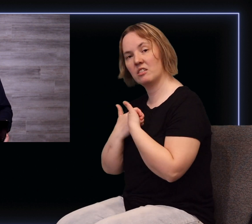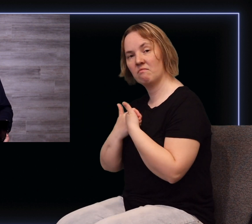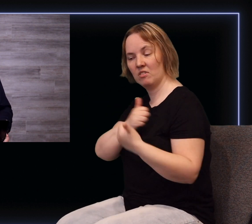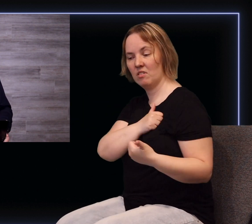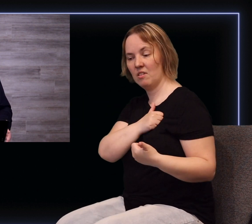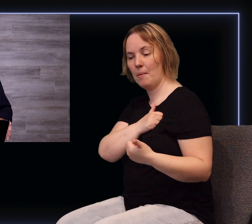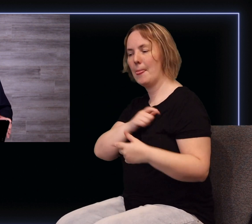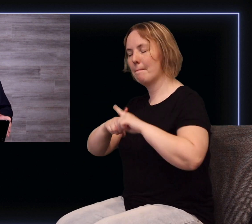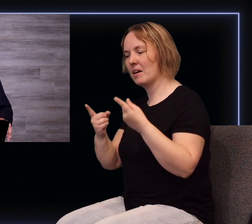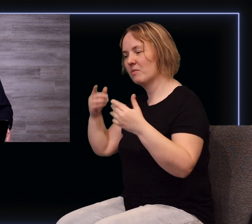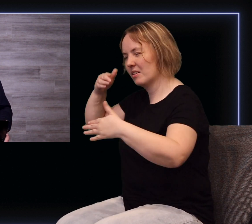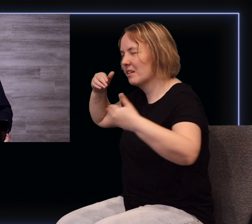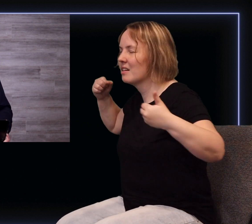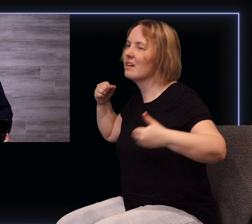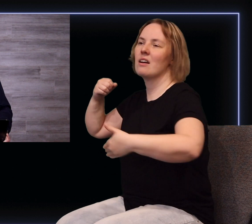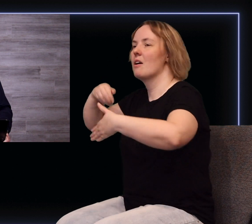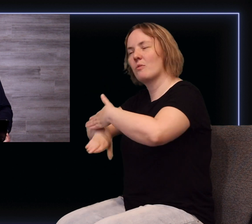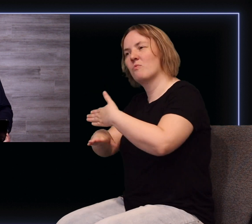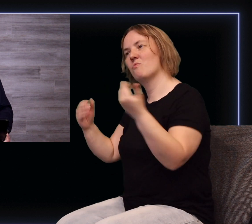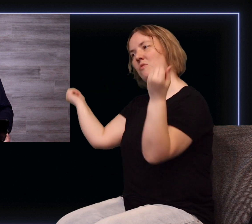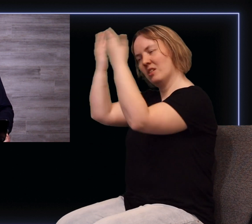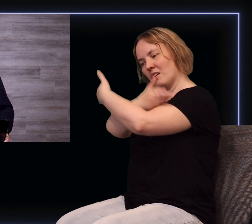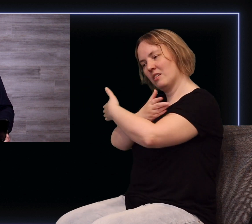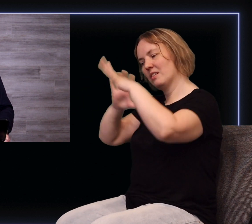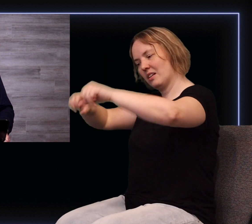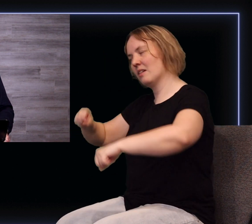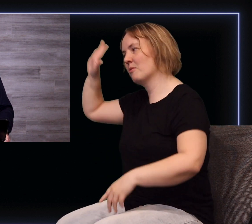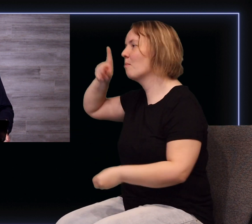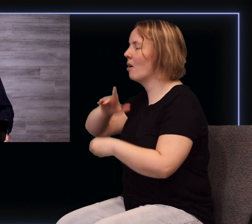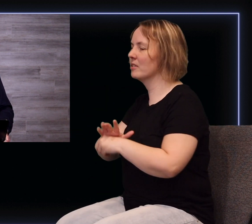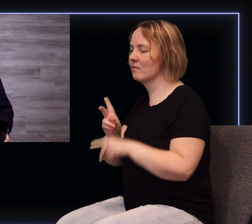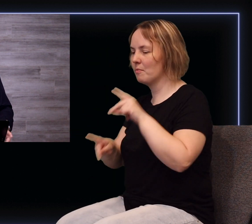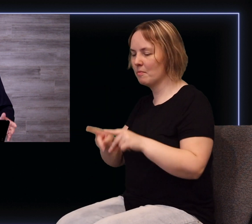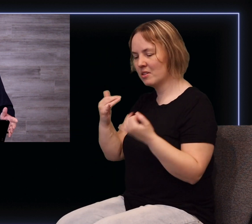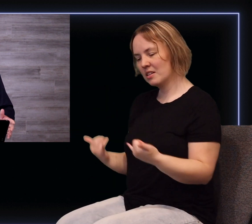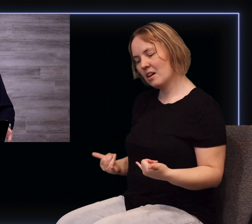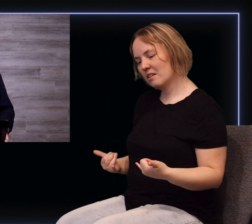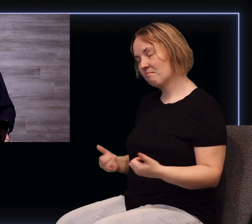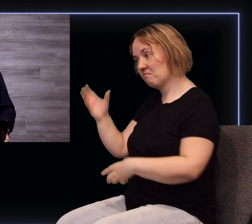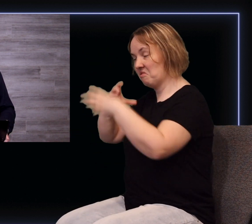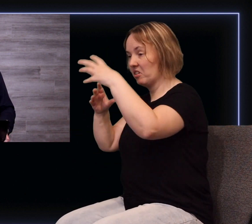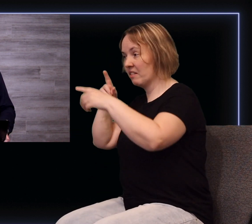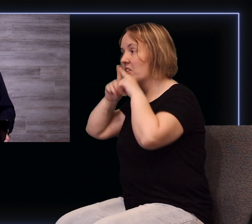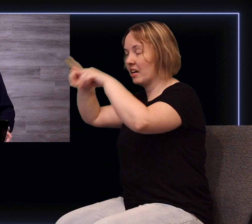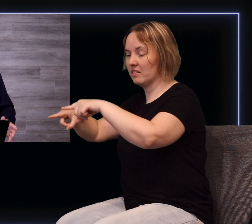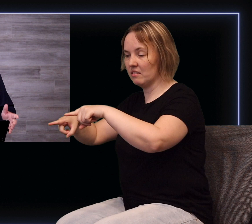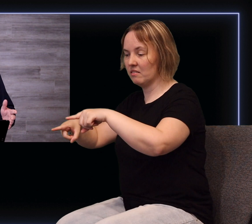darkness we can lay hold of your promises for people today who are looking for an answer who are looking for salvation who are looking for